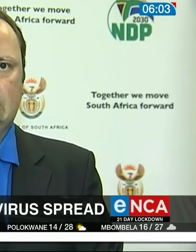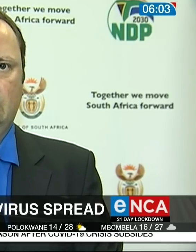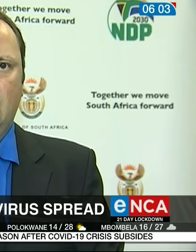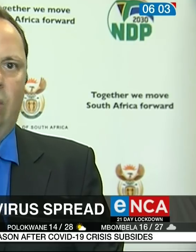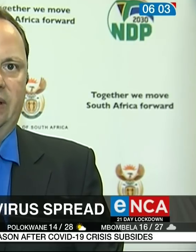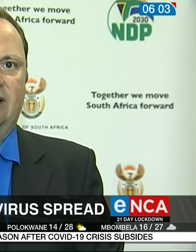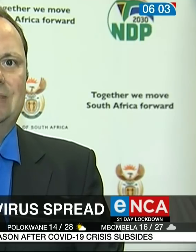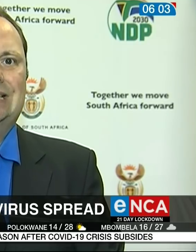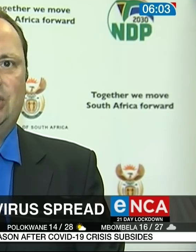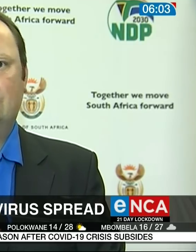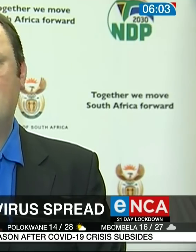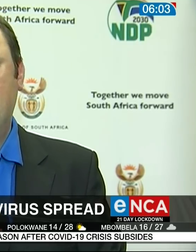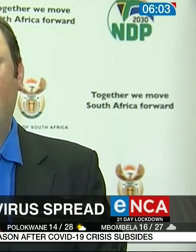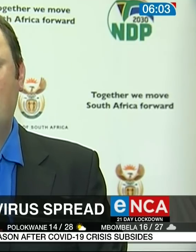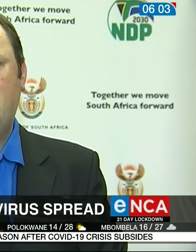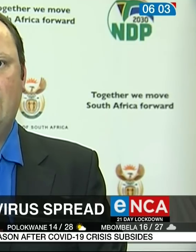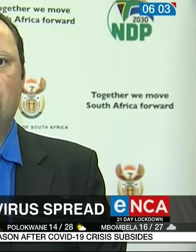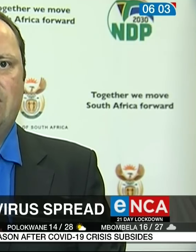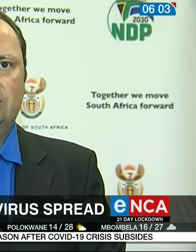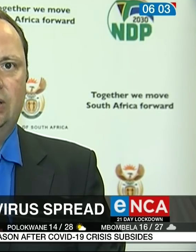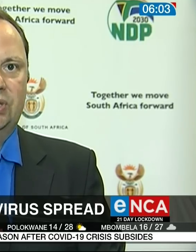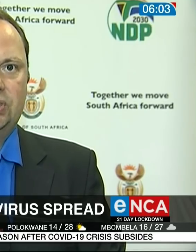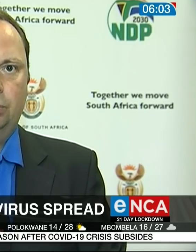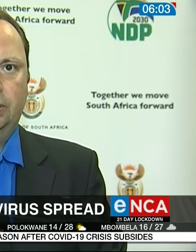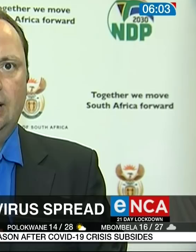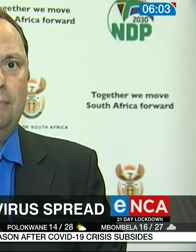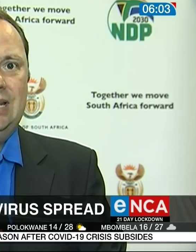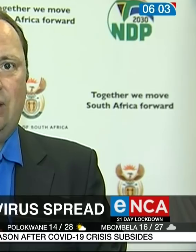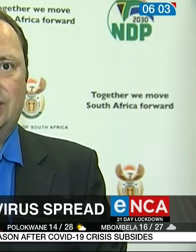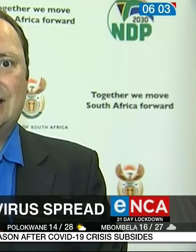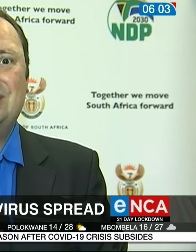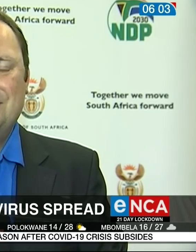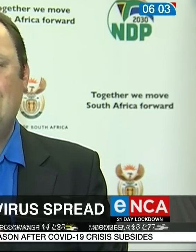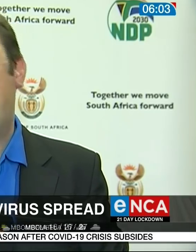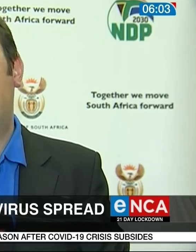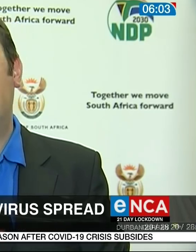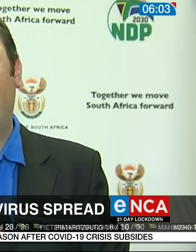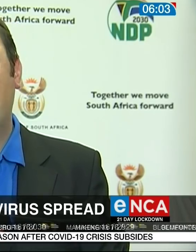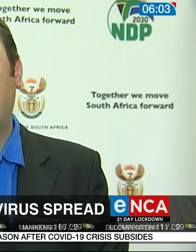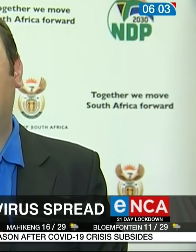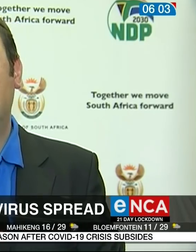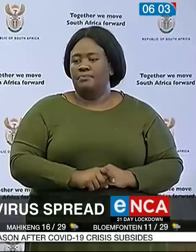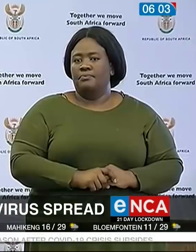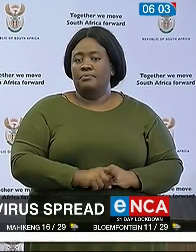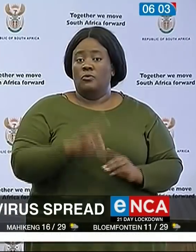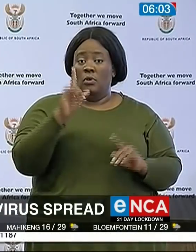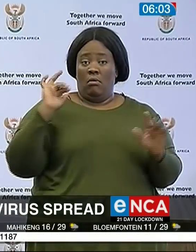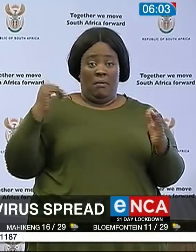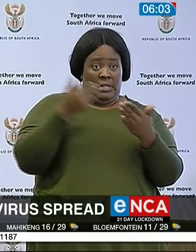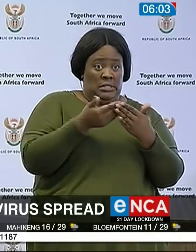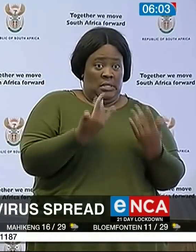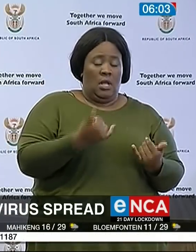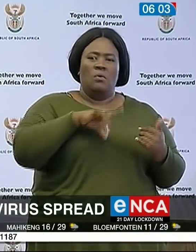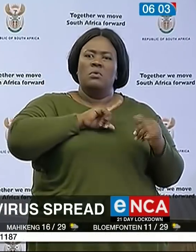services. While the government suggests people wash their hands regularly with soap, many areas have limited access to water. We've gone